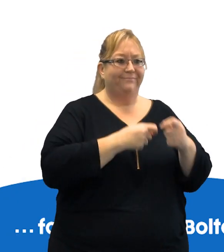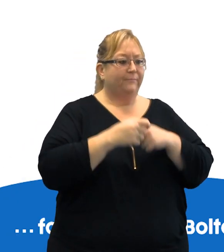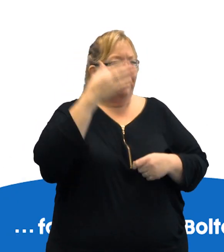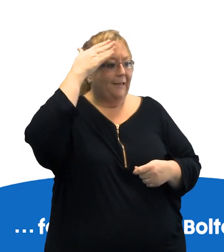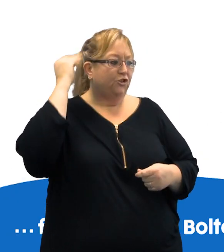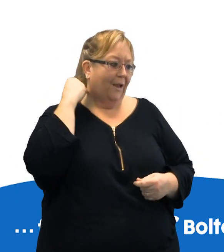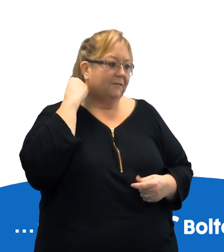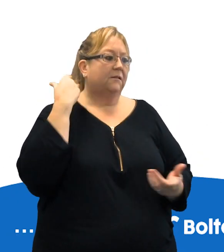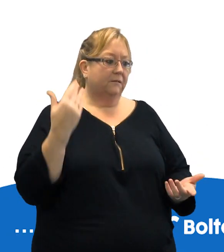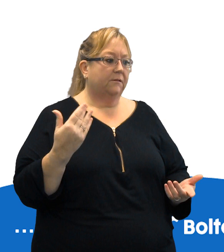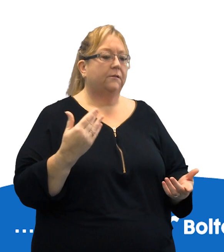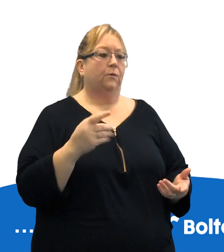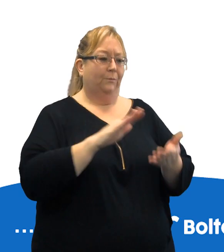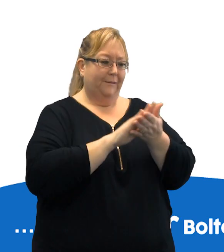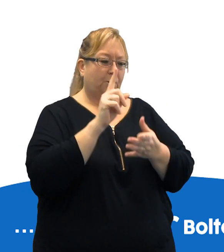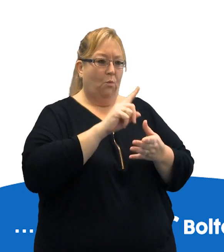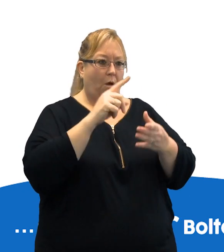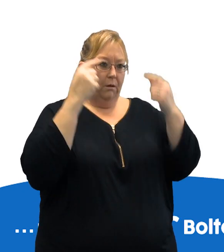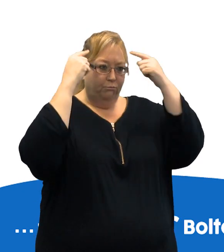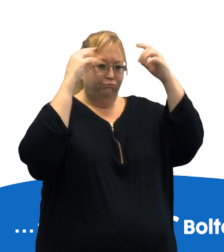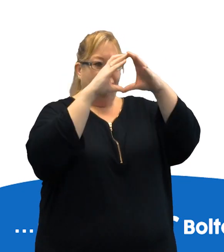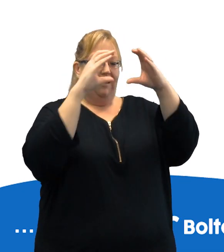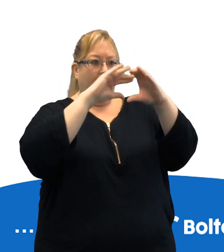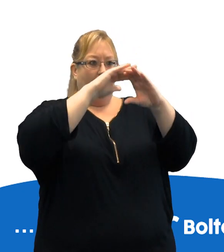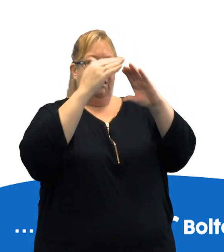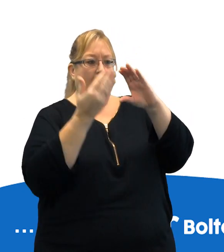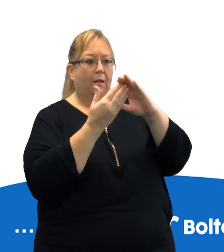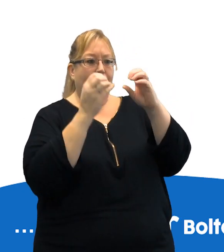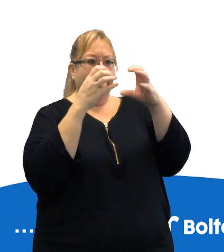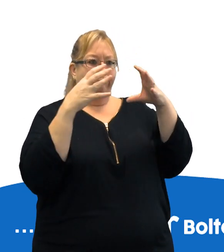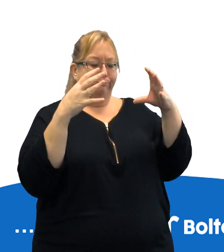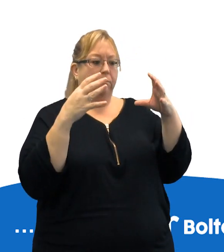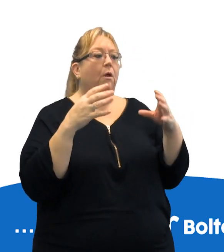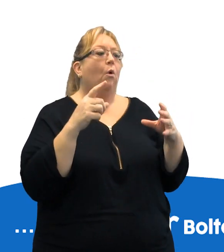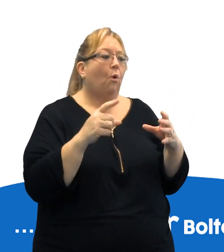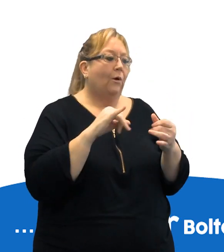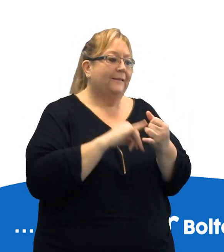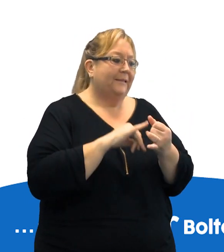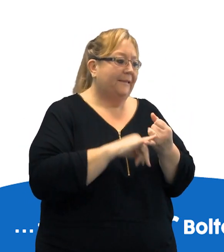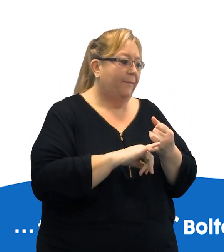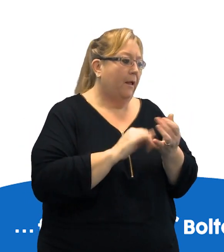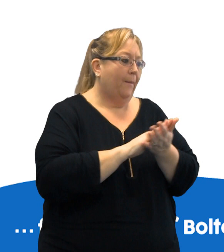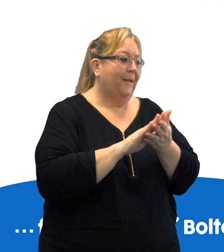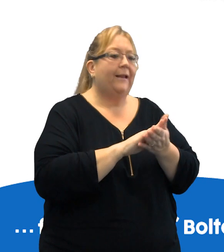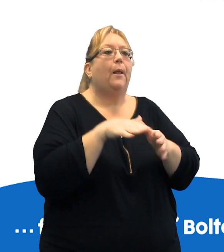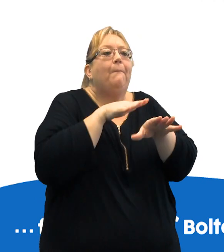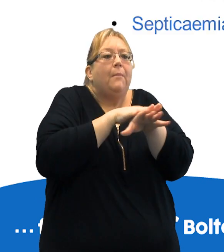Meningococcal disease is a really serious infection that can cause meningitis which is inflammation of the lining of the brain and or